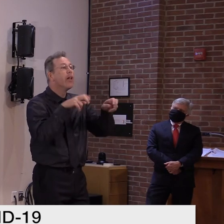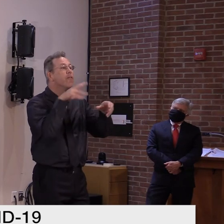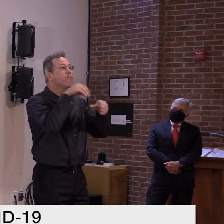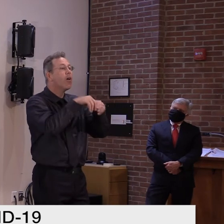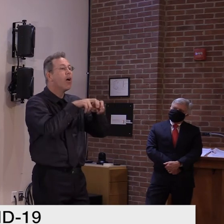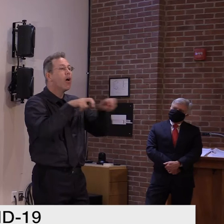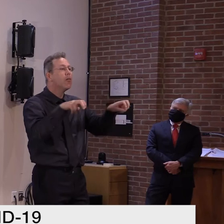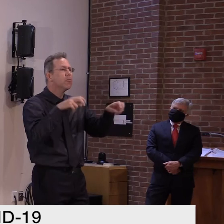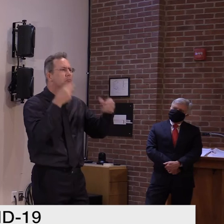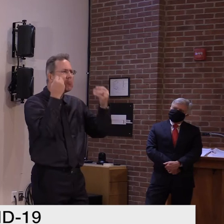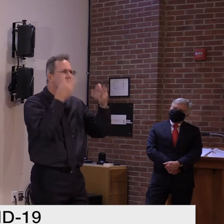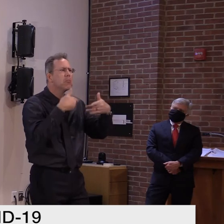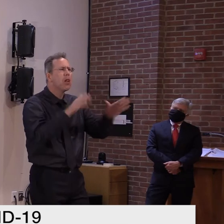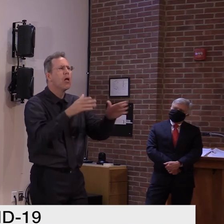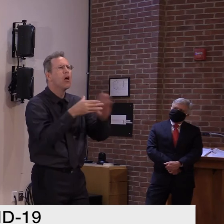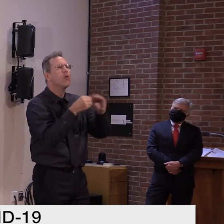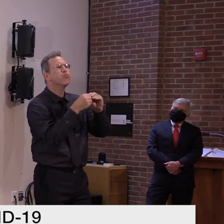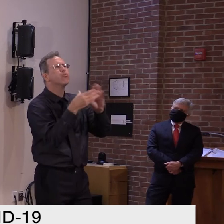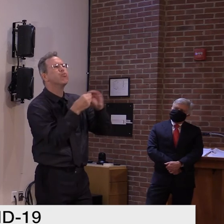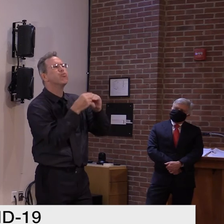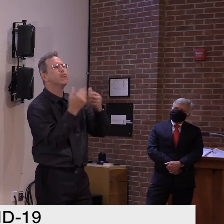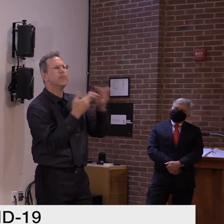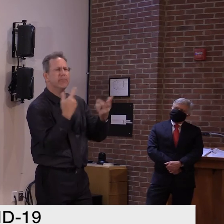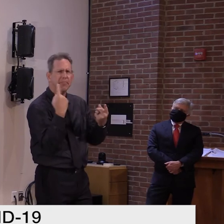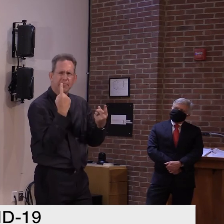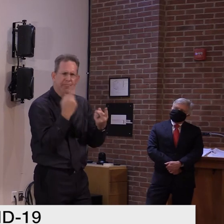Yeah, I have no idea, Steve.